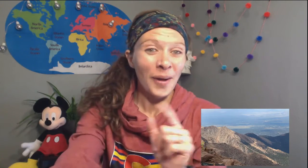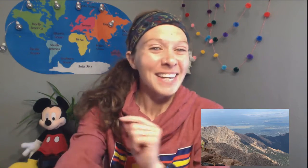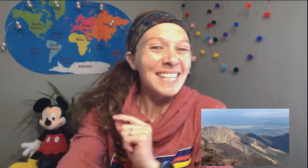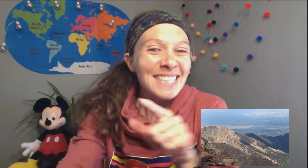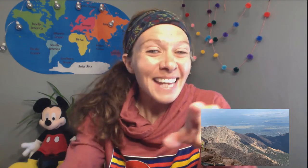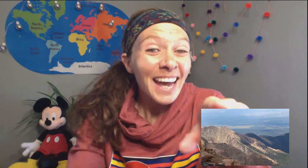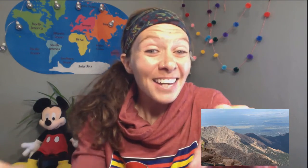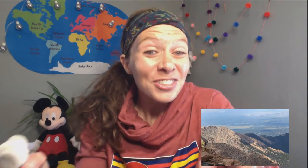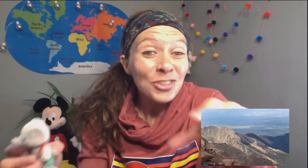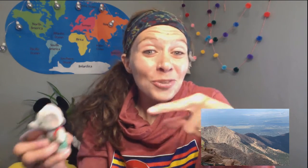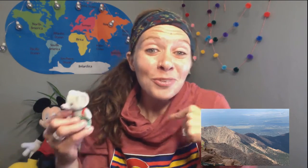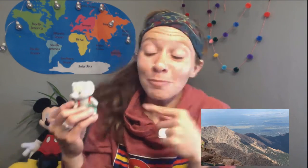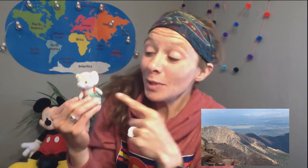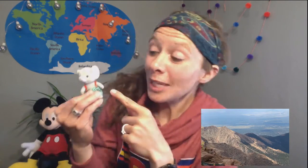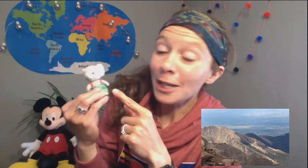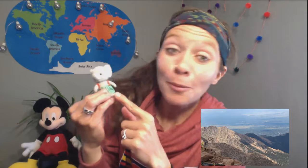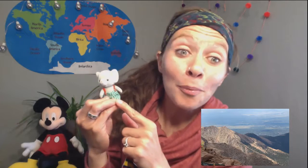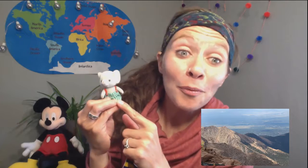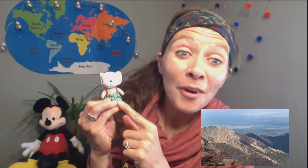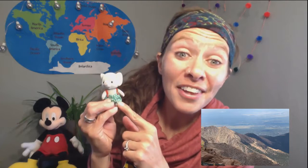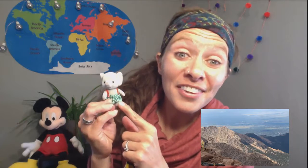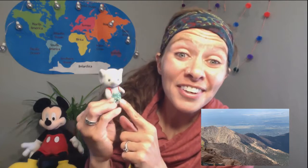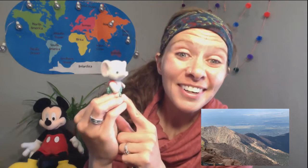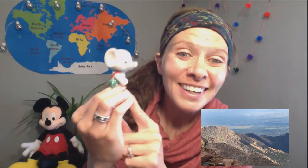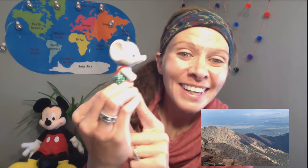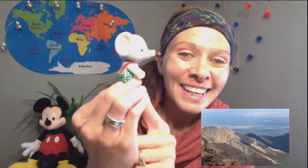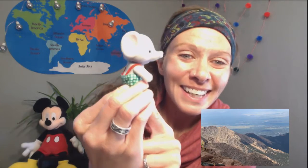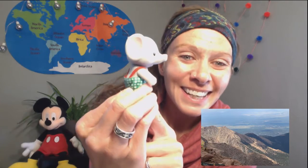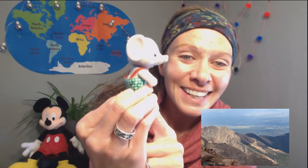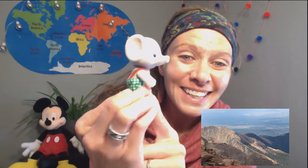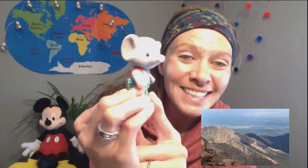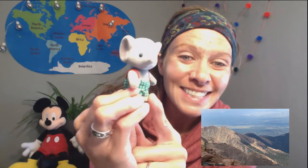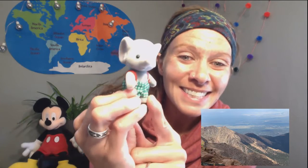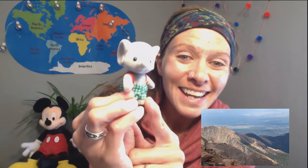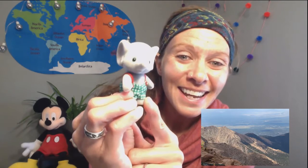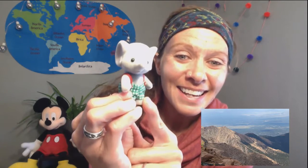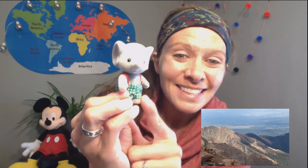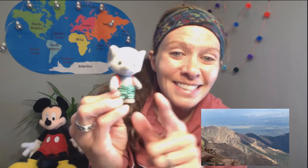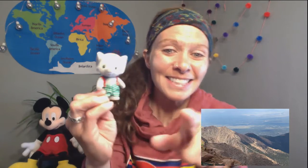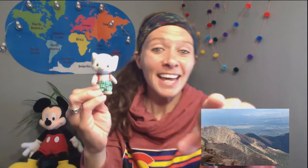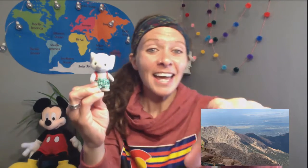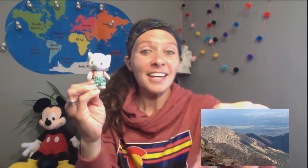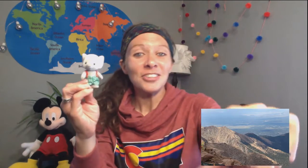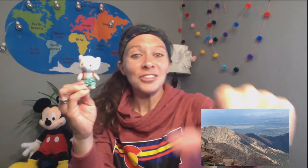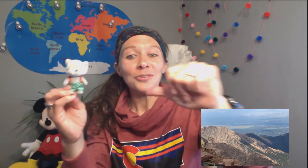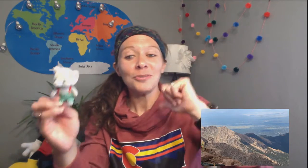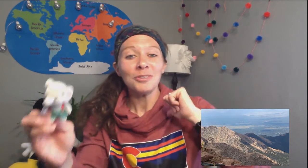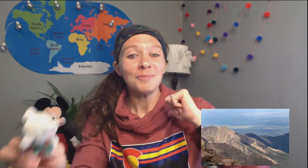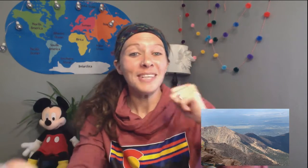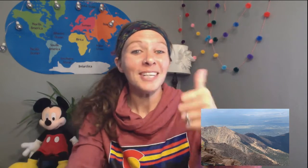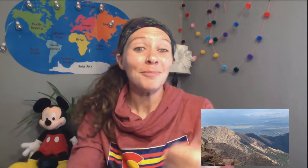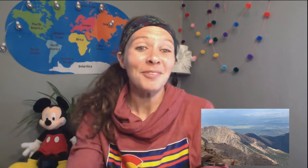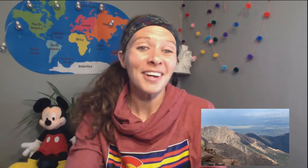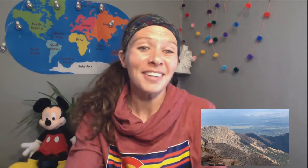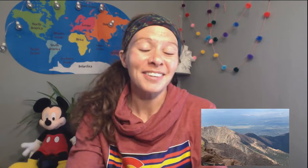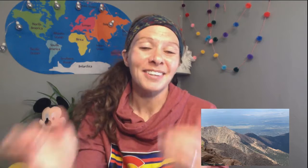He's got you and me, brother. In his hands, he's got you and me, brother.